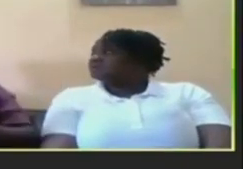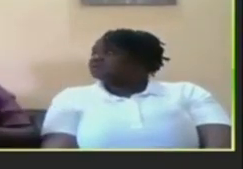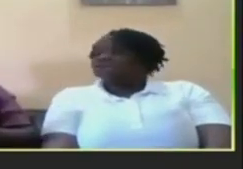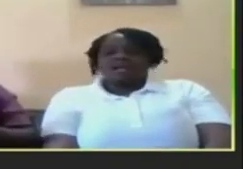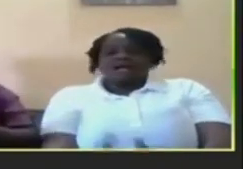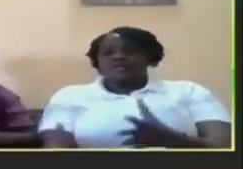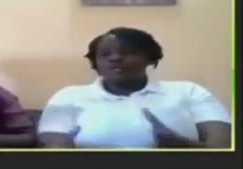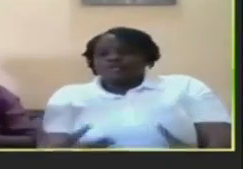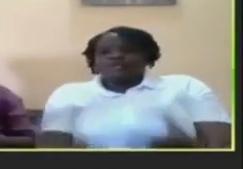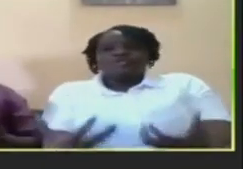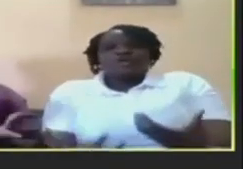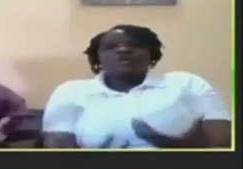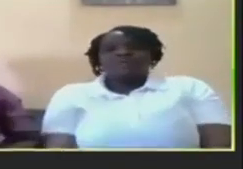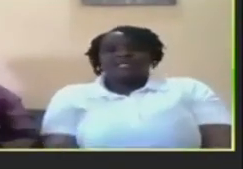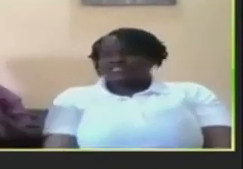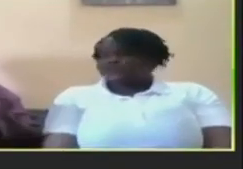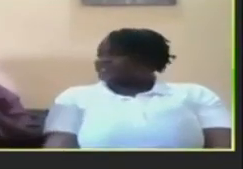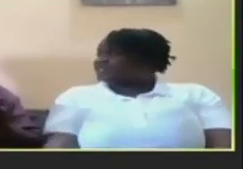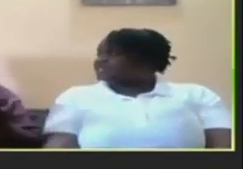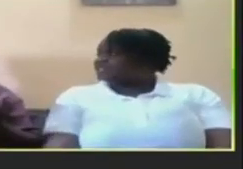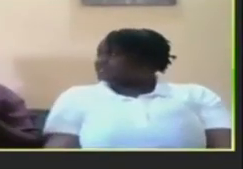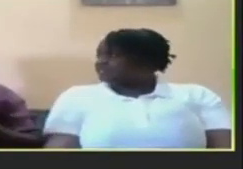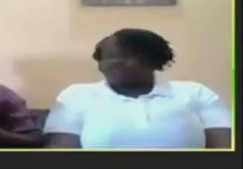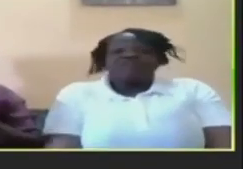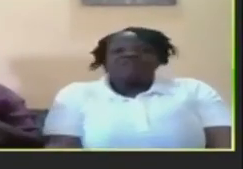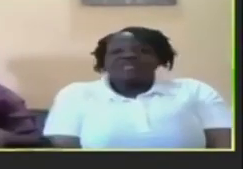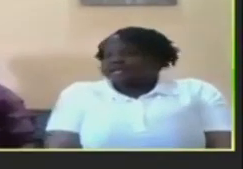you use your own body expression for example